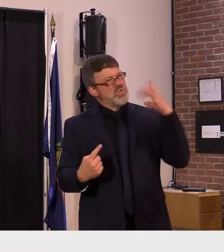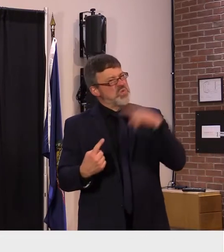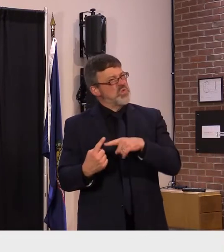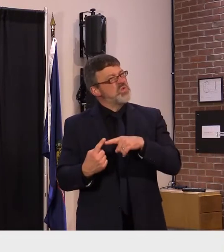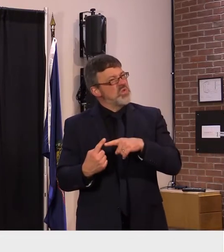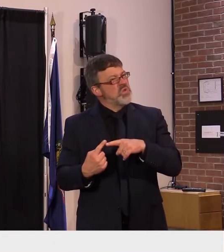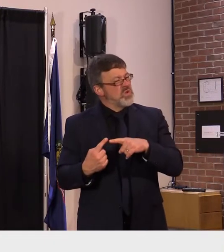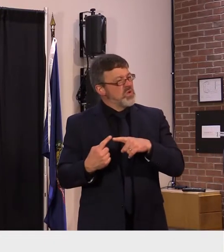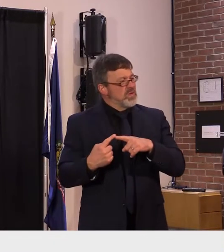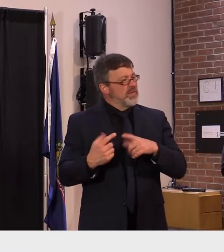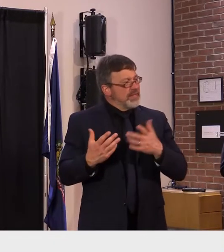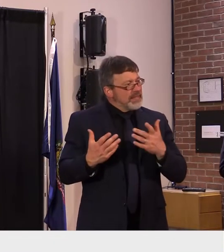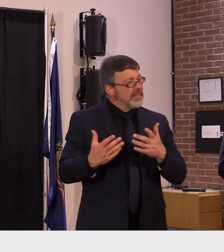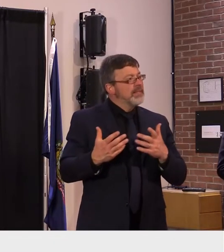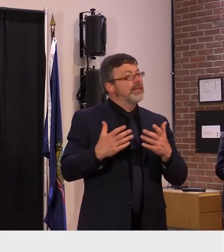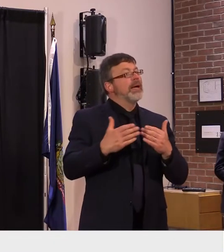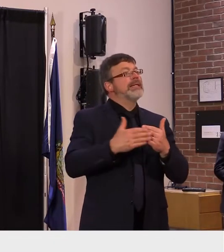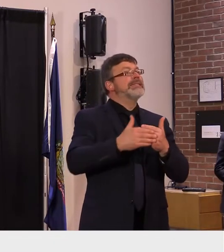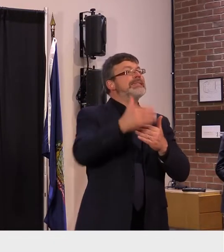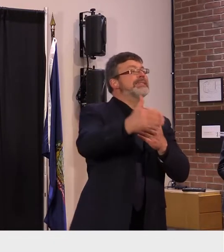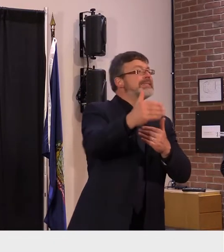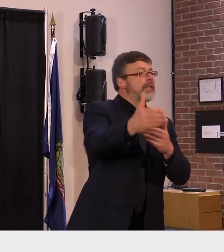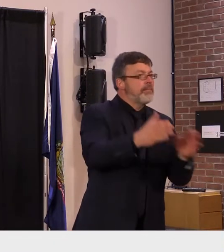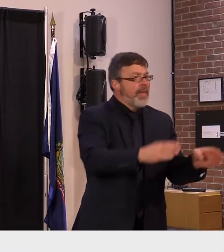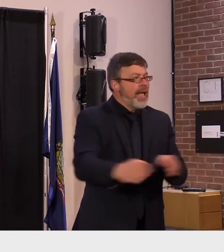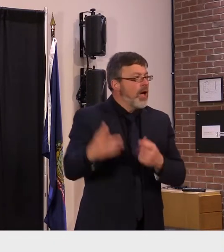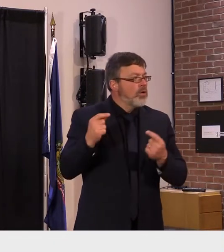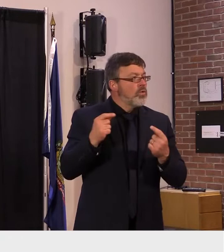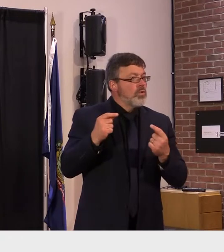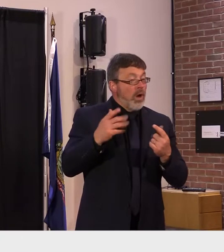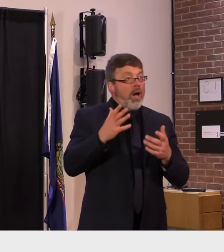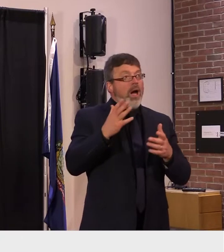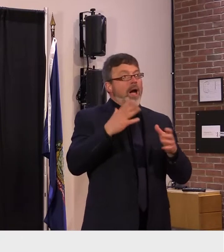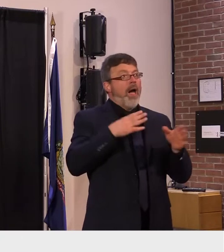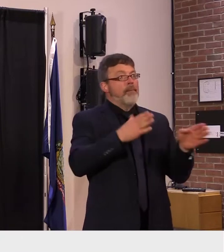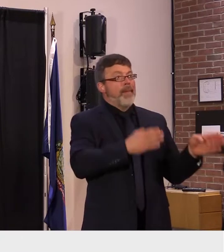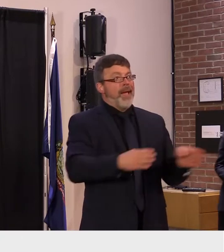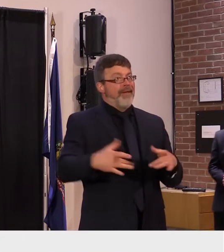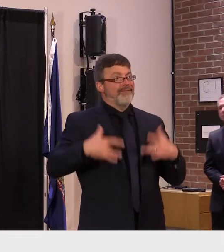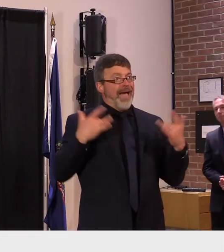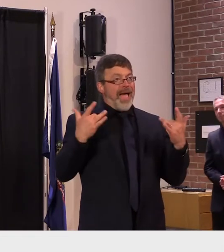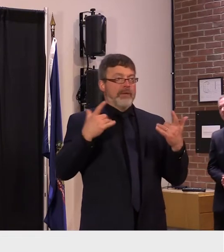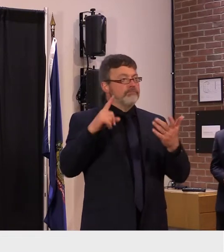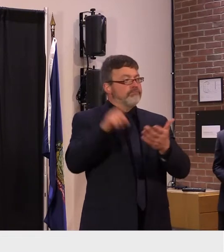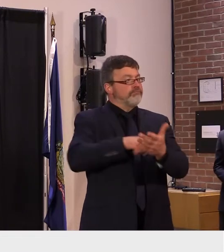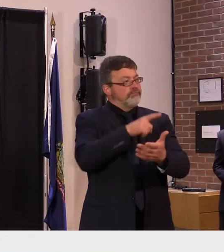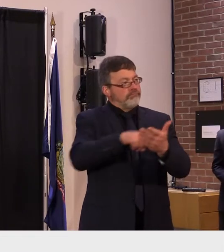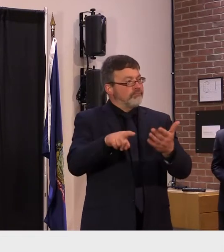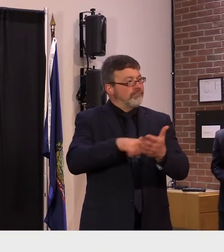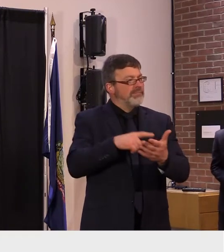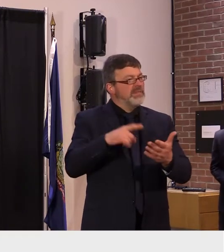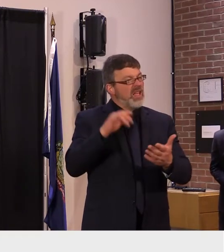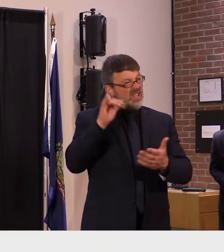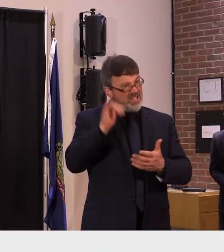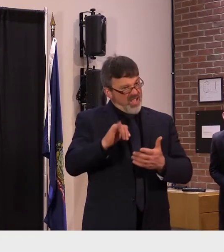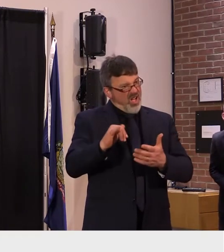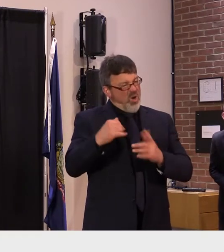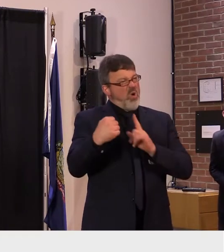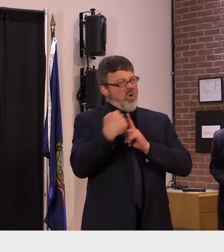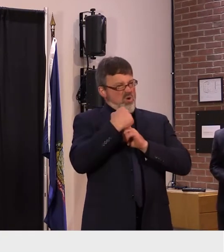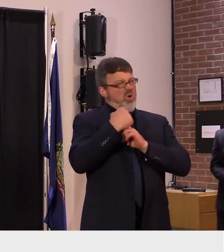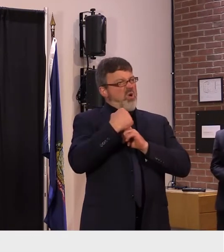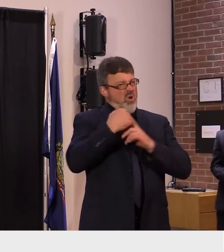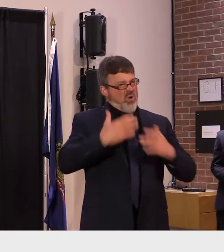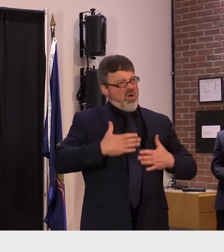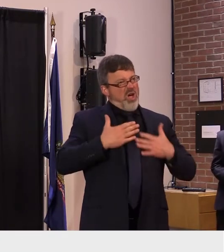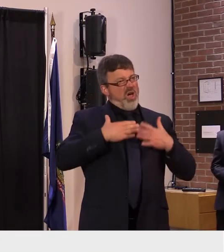and to get excited about things have had a significant impact on individuals mental health and well-being and i